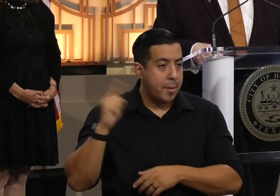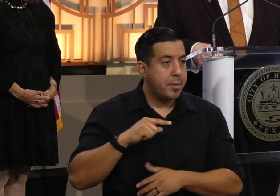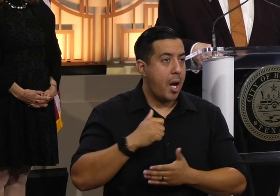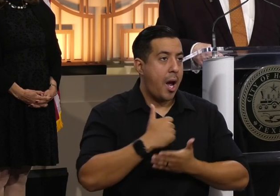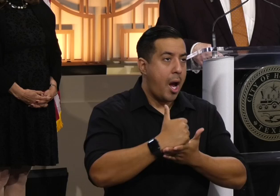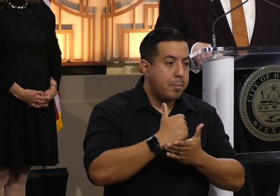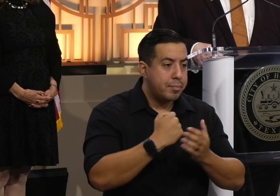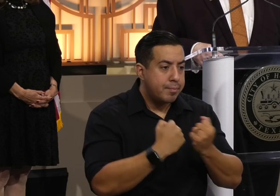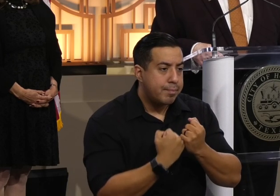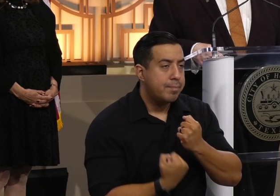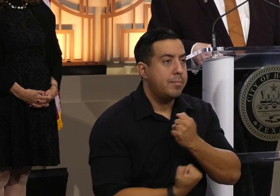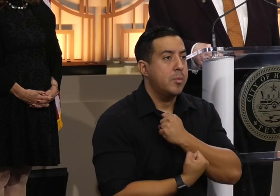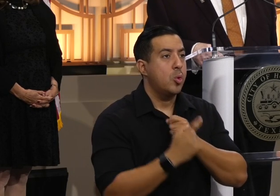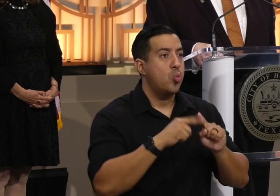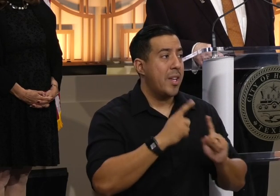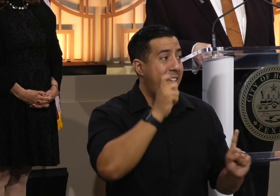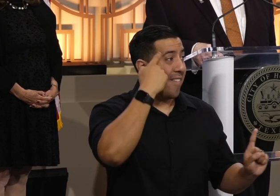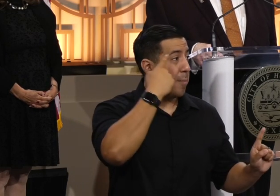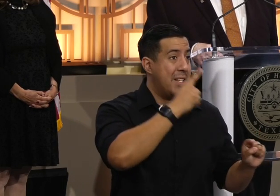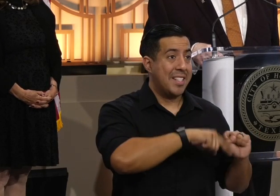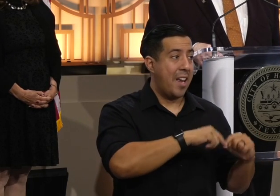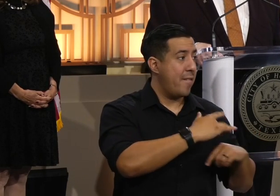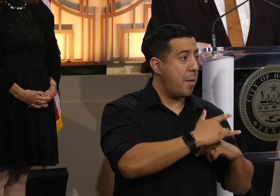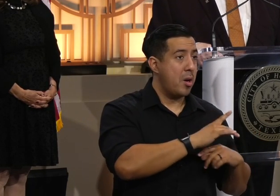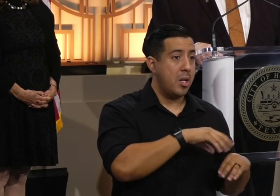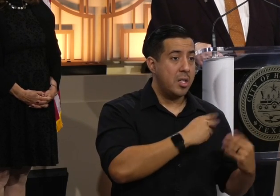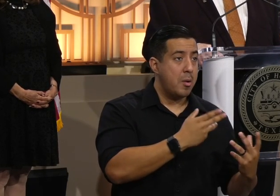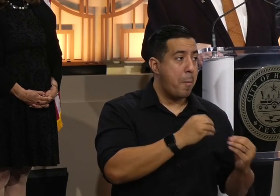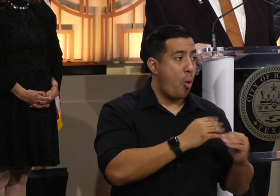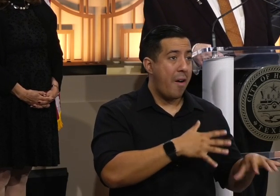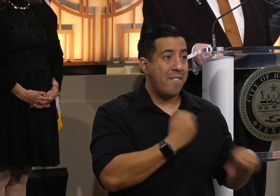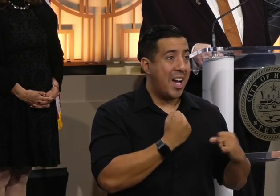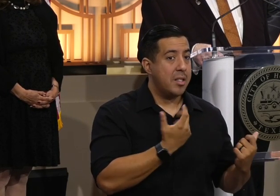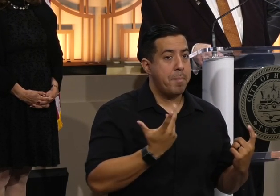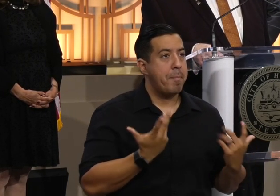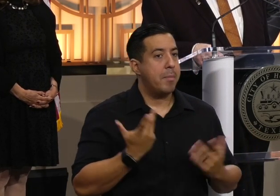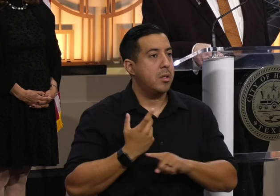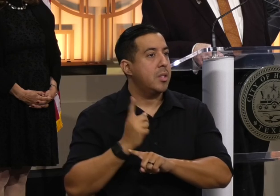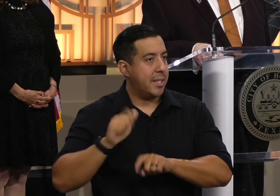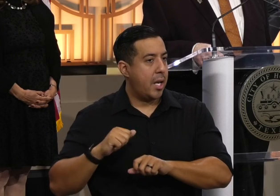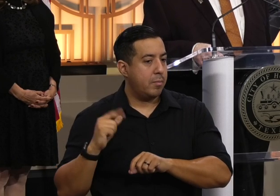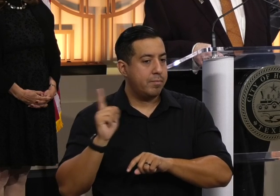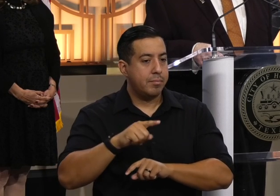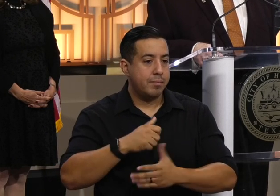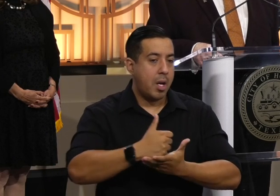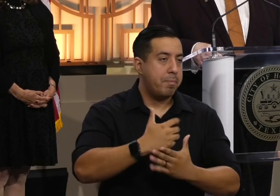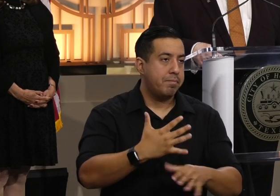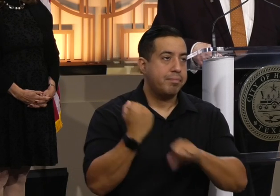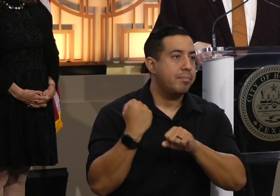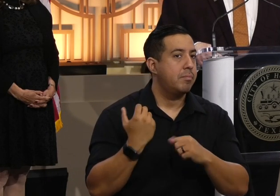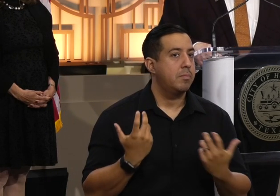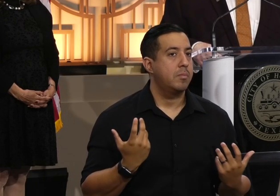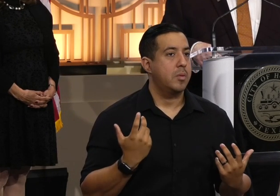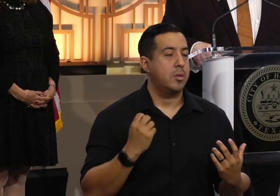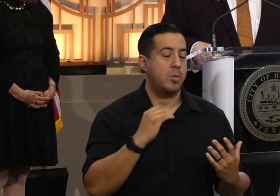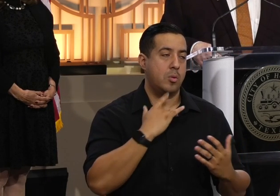be there at times when the government can't be there and to be there faster than the government might be able to get there. And so it's with incredible